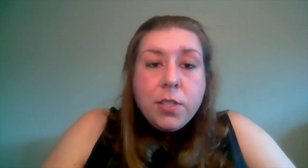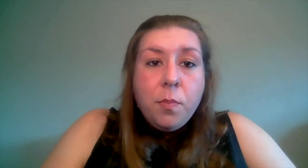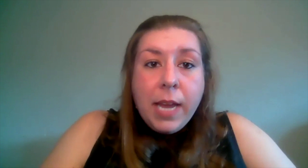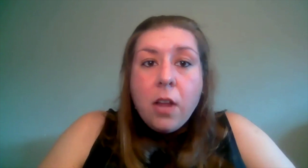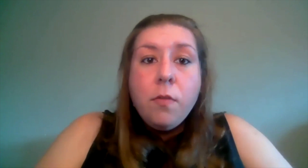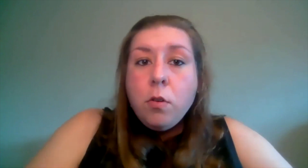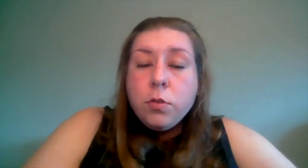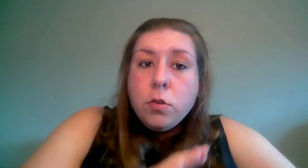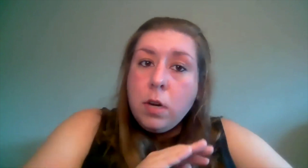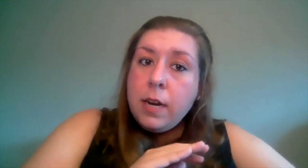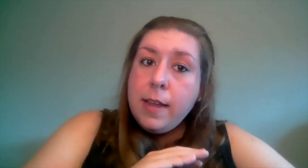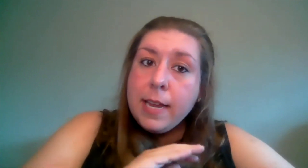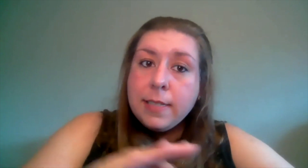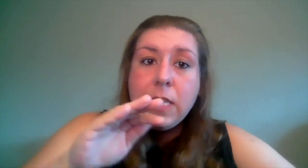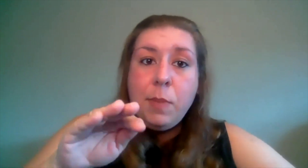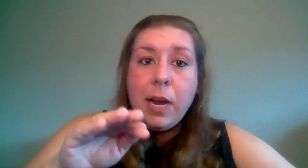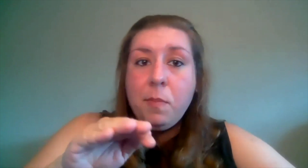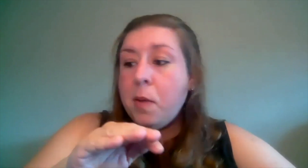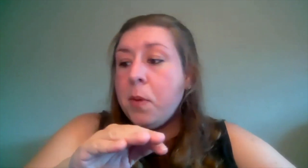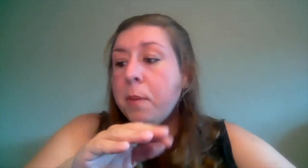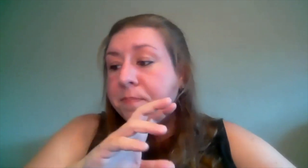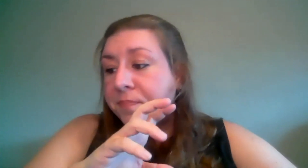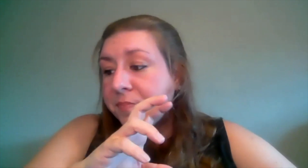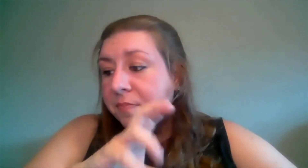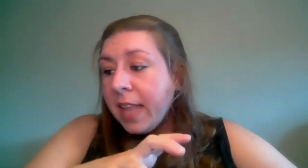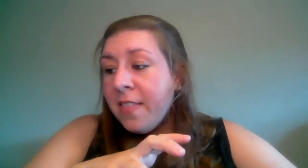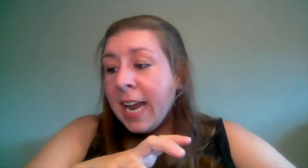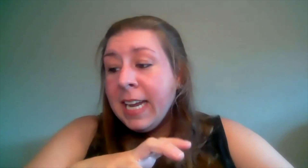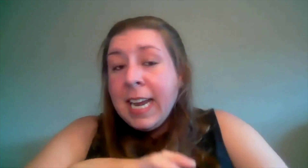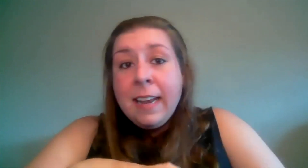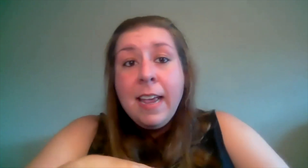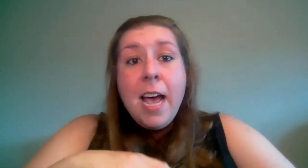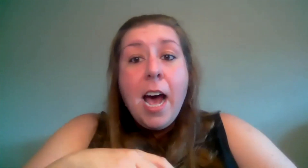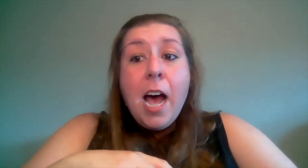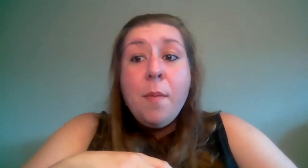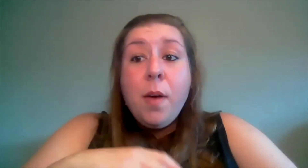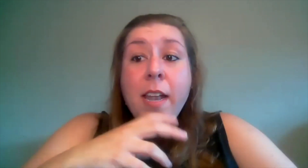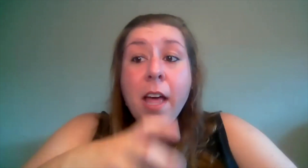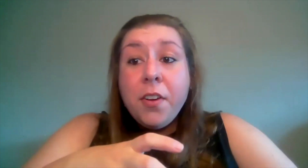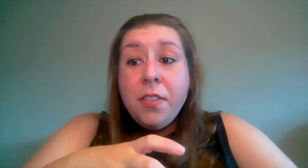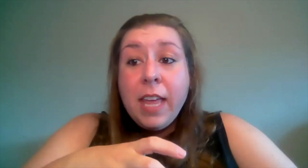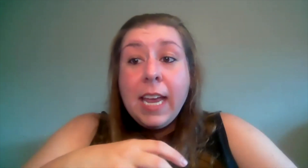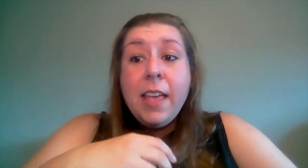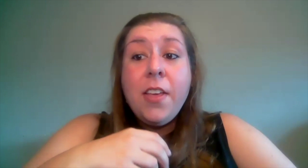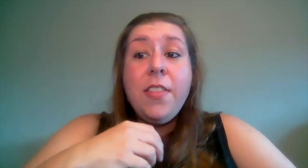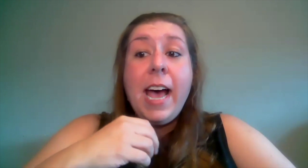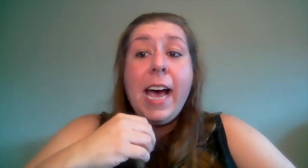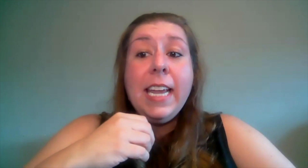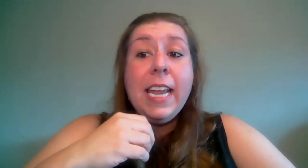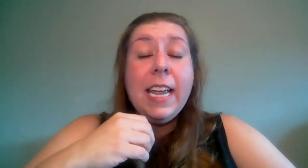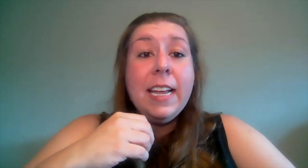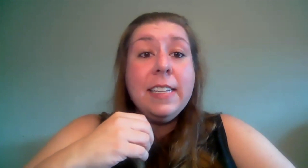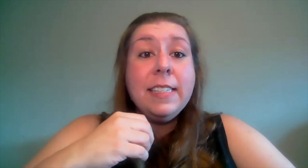so piano vocal score is the bare minimum that i need um another thing that is